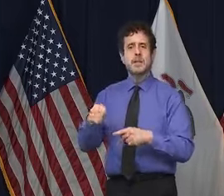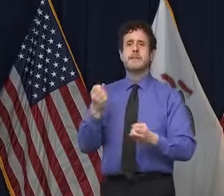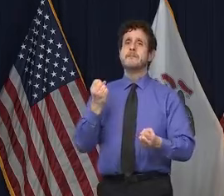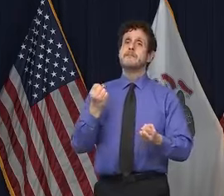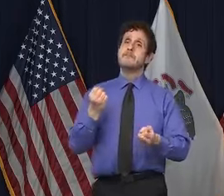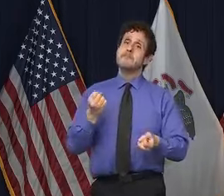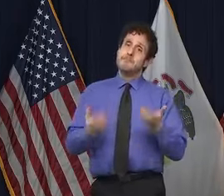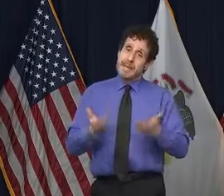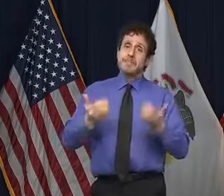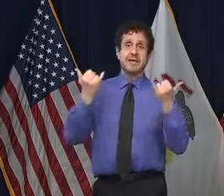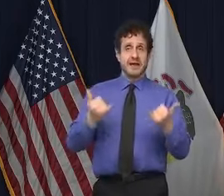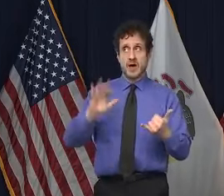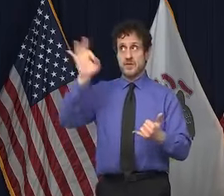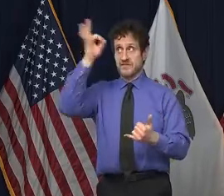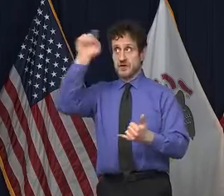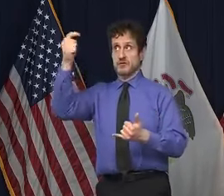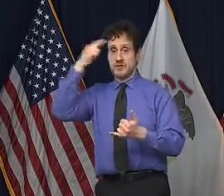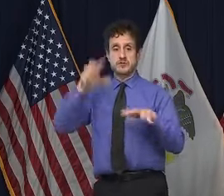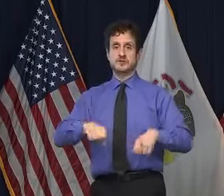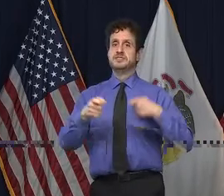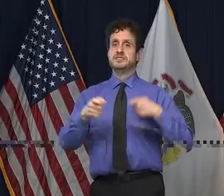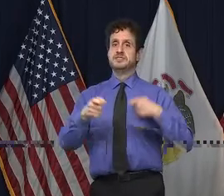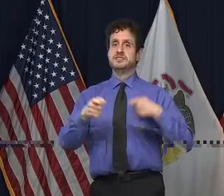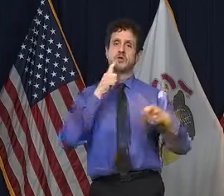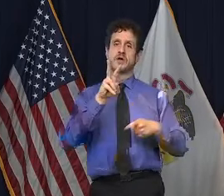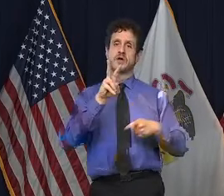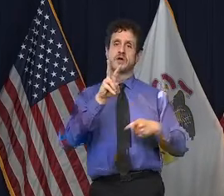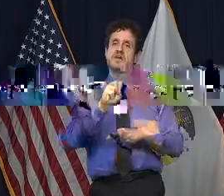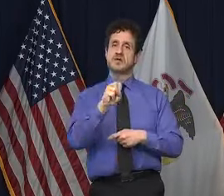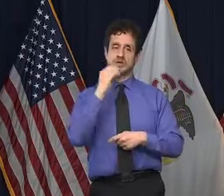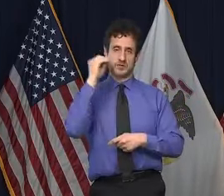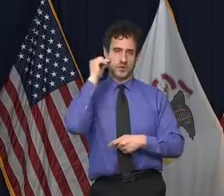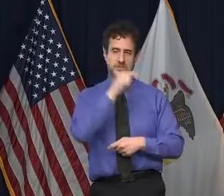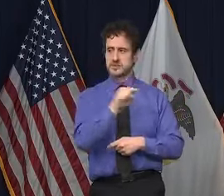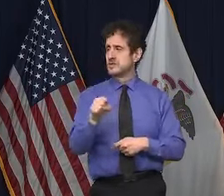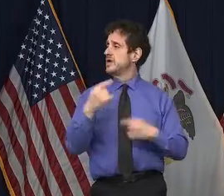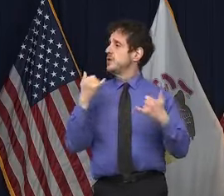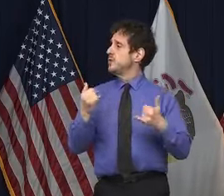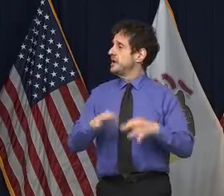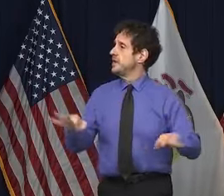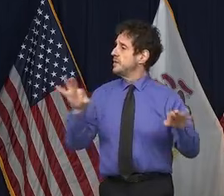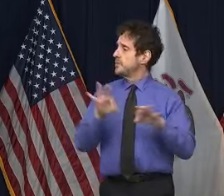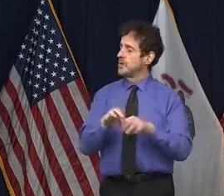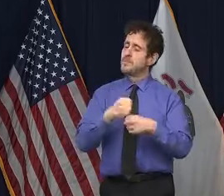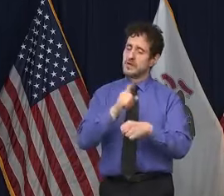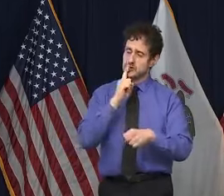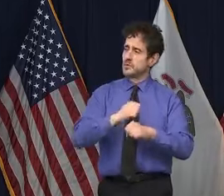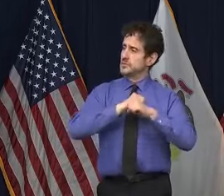Look, what's most important is making sure that we're doing everything that we can to protect these residents.